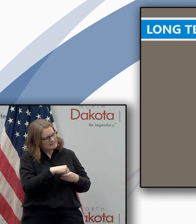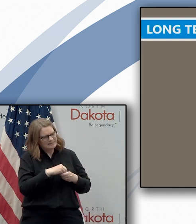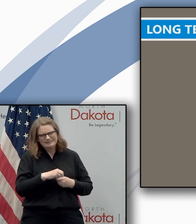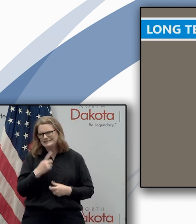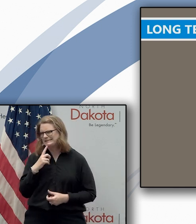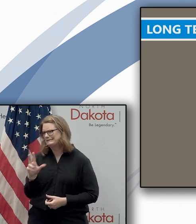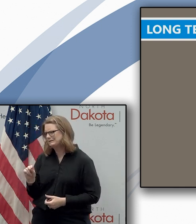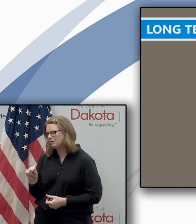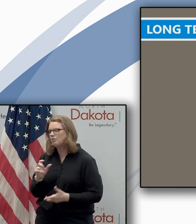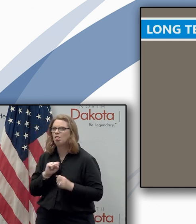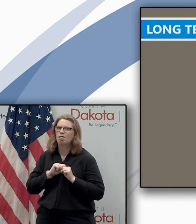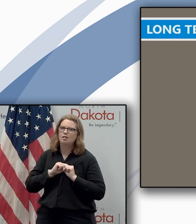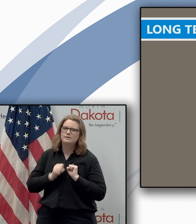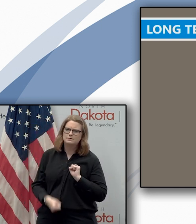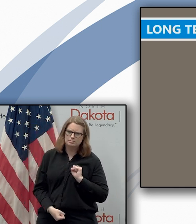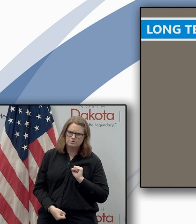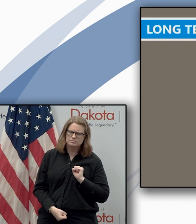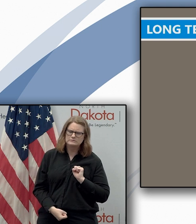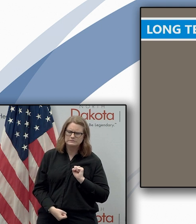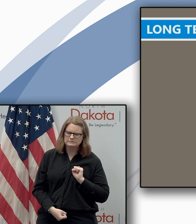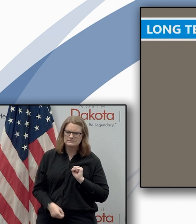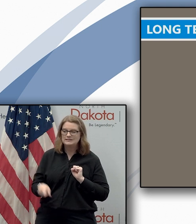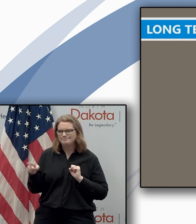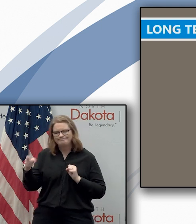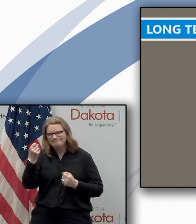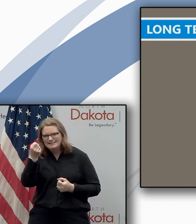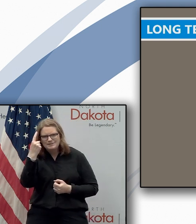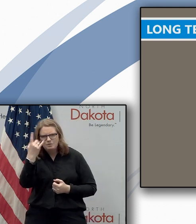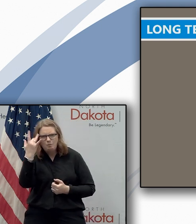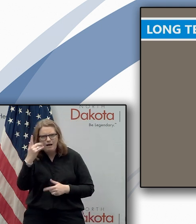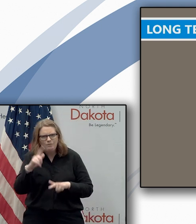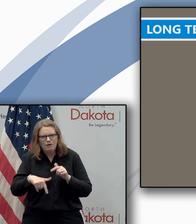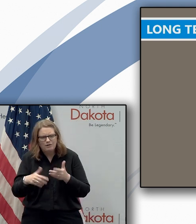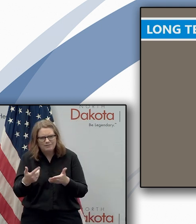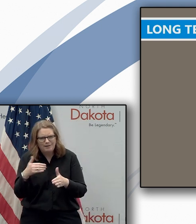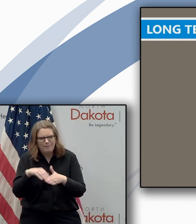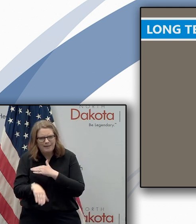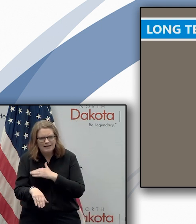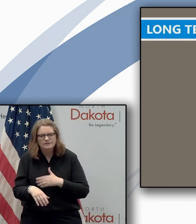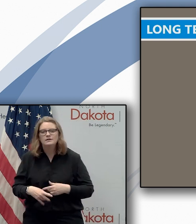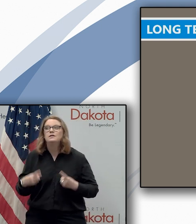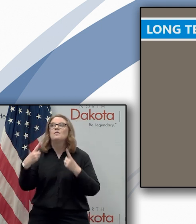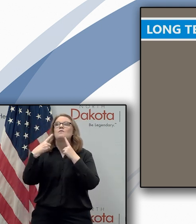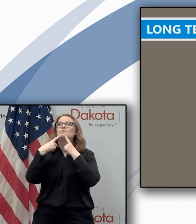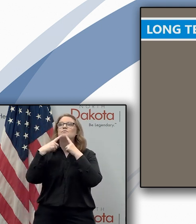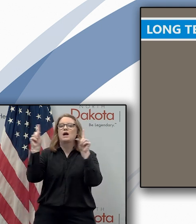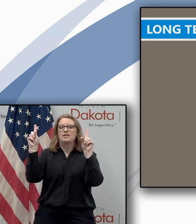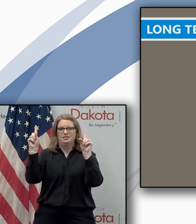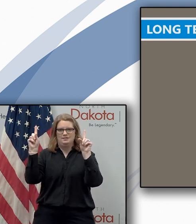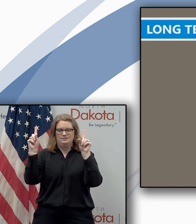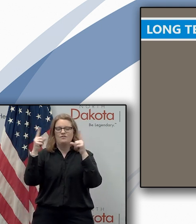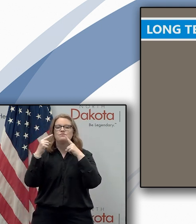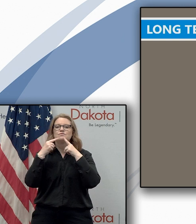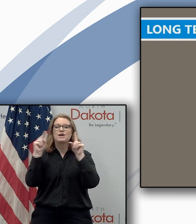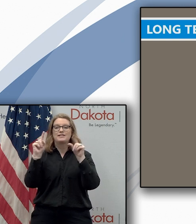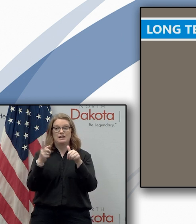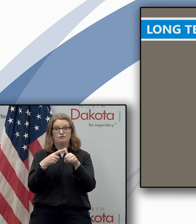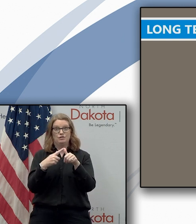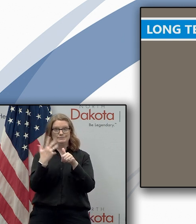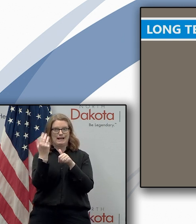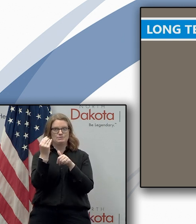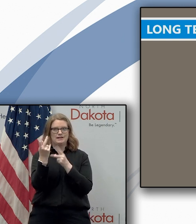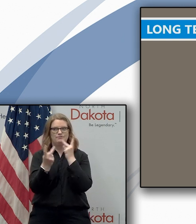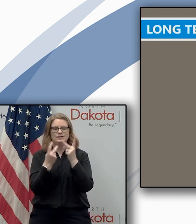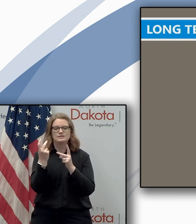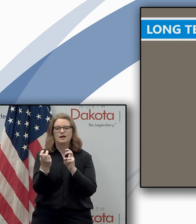say no that was heartbreaking especially because she didn't understand why we couldn't come in when we were finally able to have our first outdoor visit it was